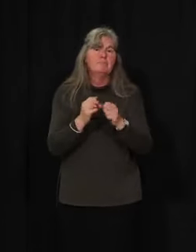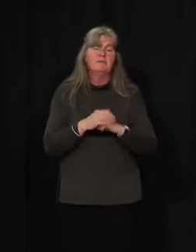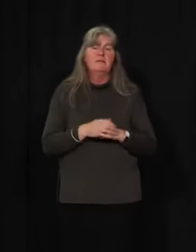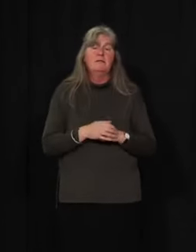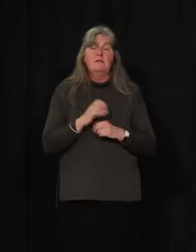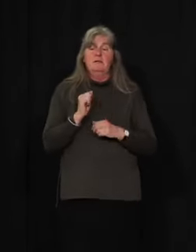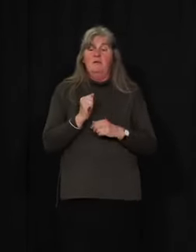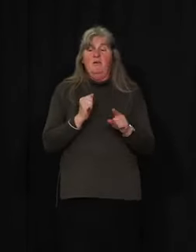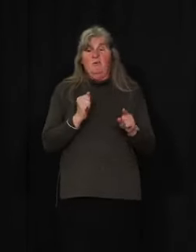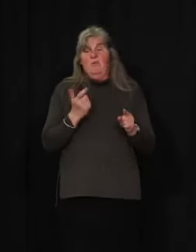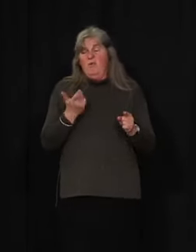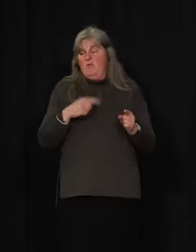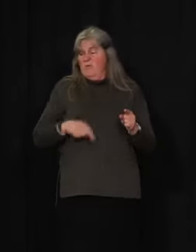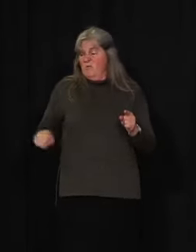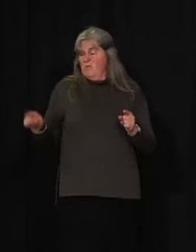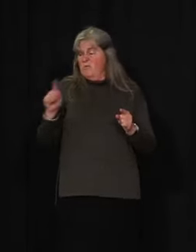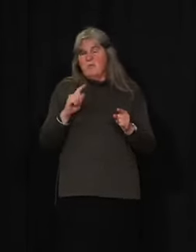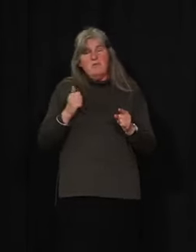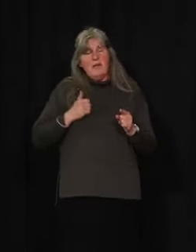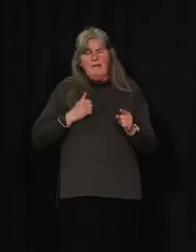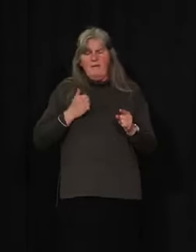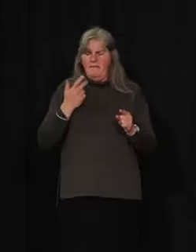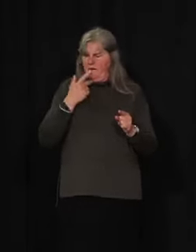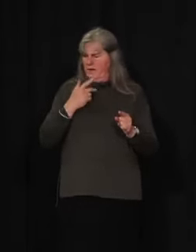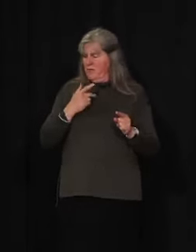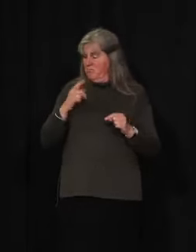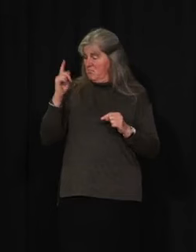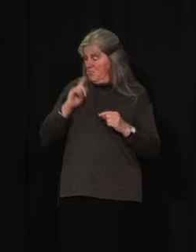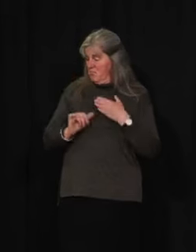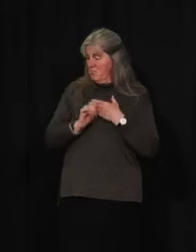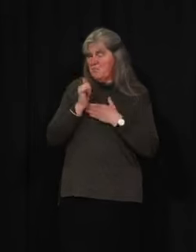at risk of significant COVID circulation,